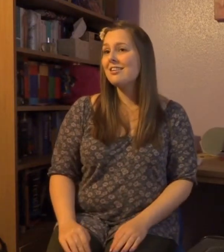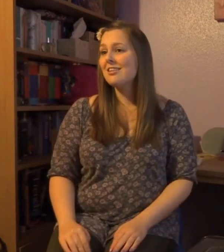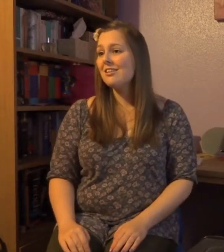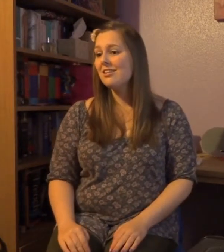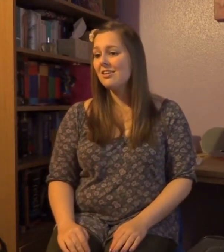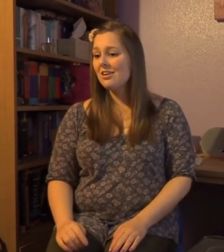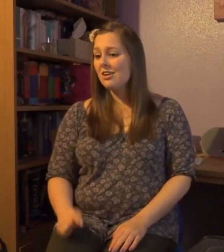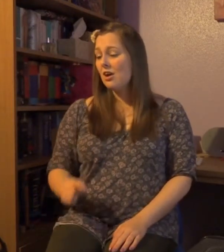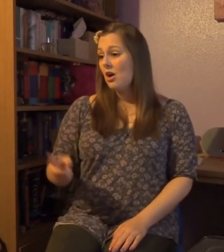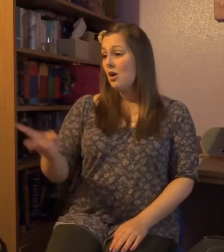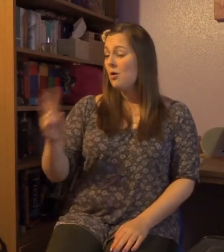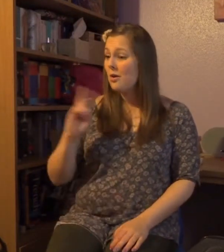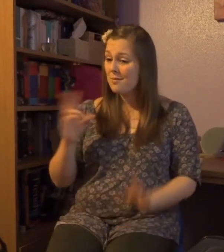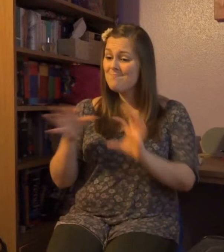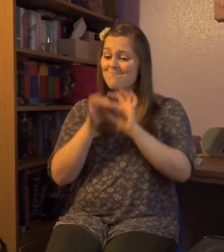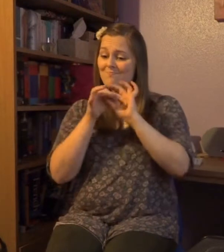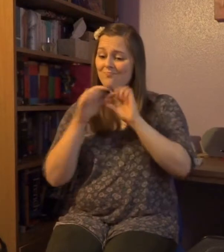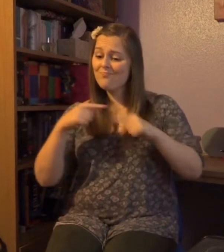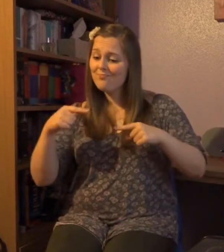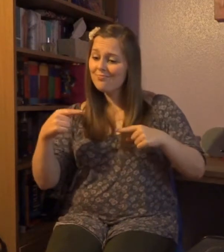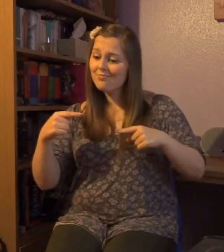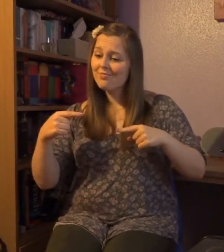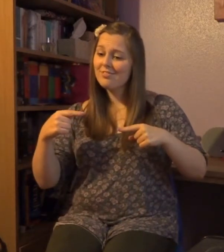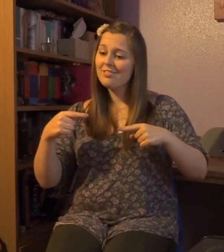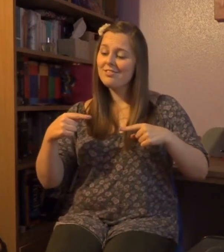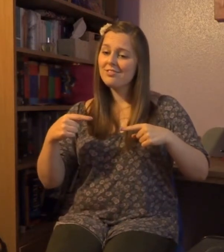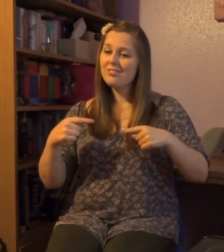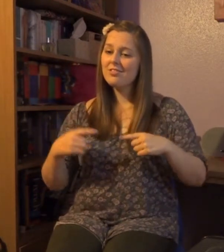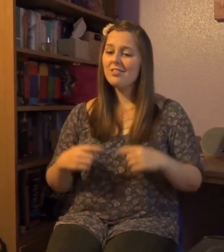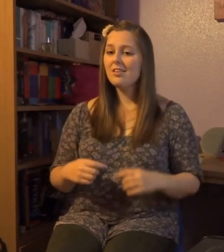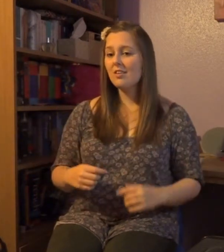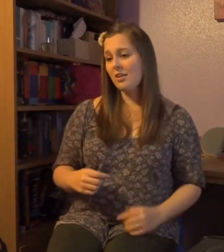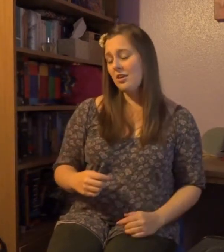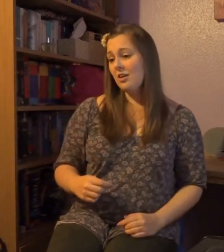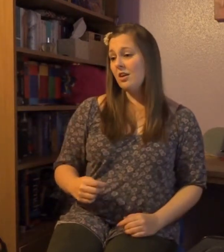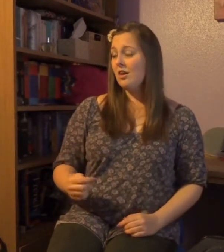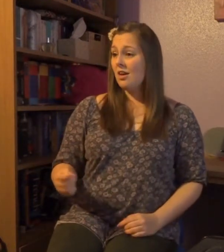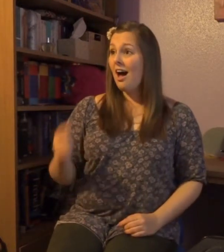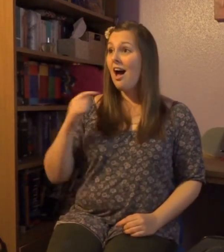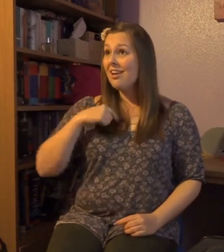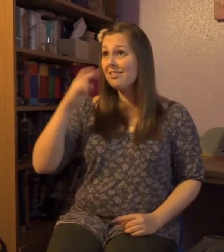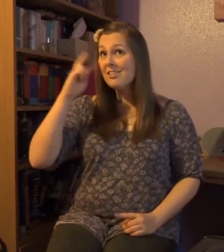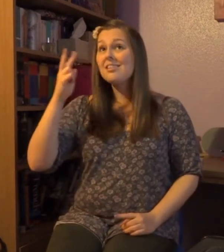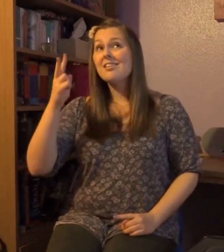We're gonna make it now And I can see it